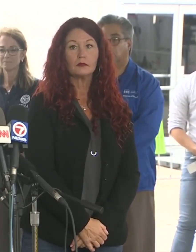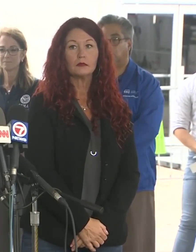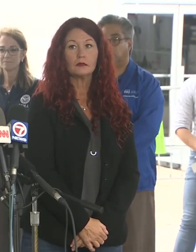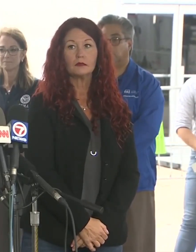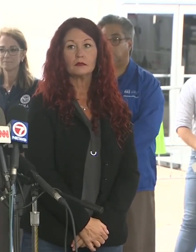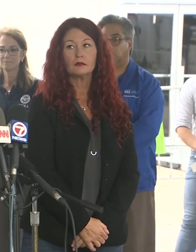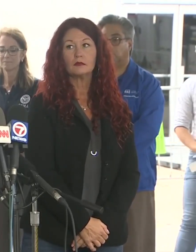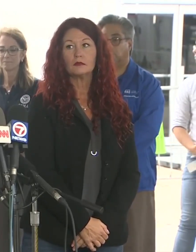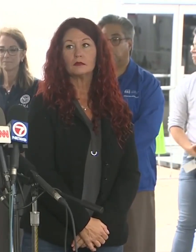they were safe. have